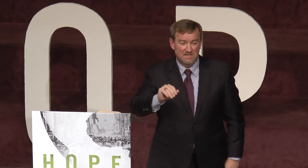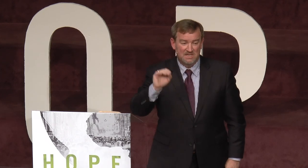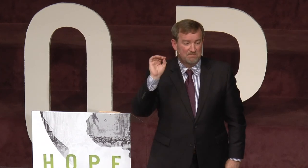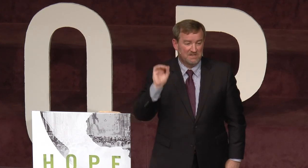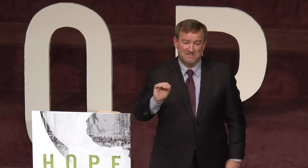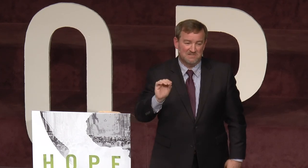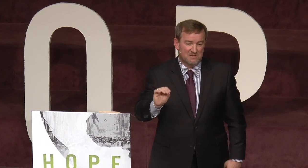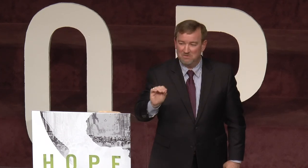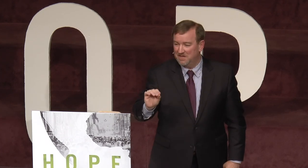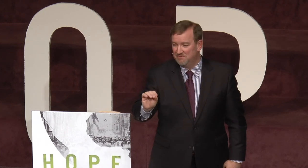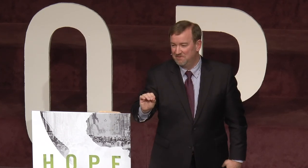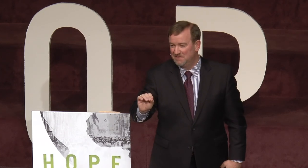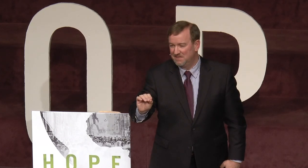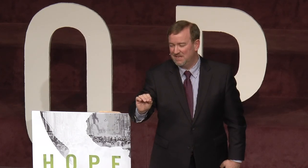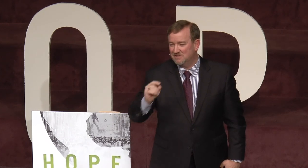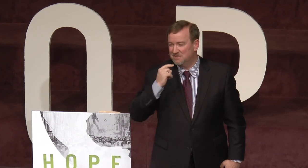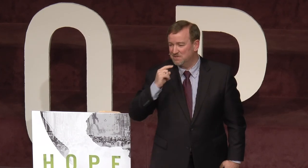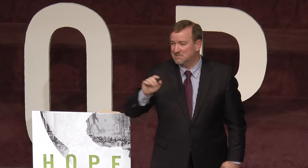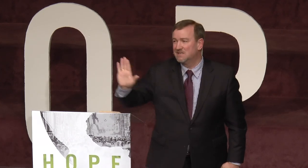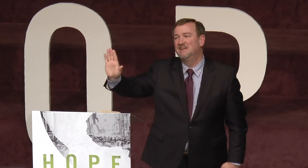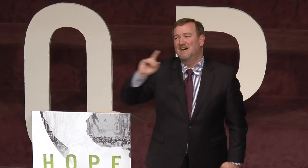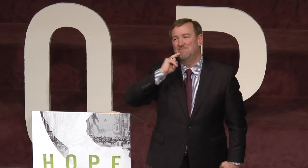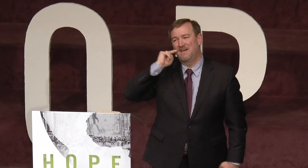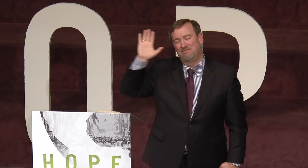He'd probably done this his whole life. He looked at me, and he said, I'm deaf.